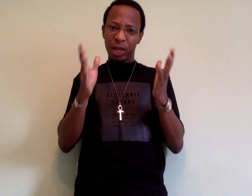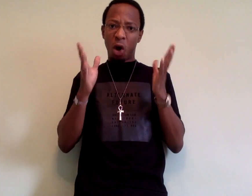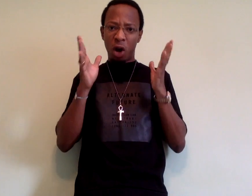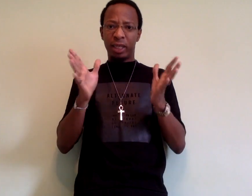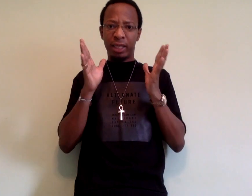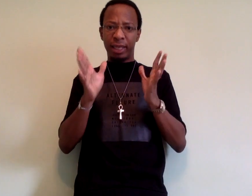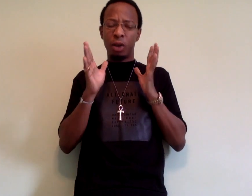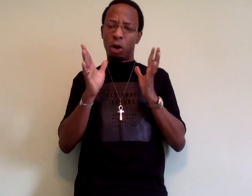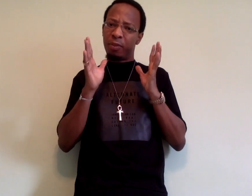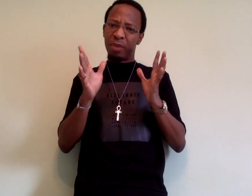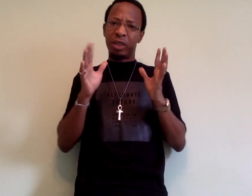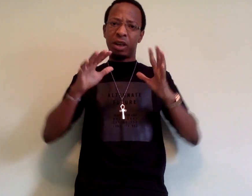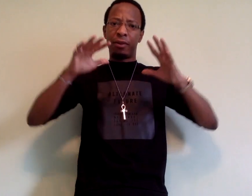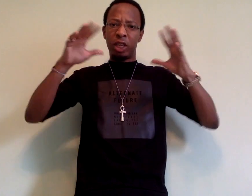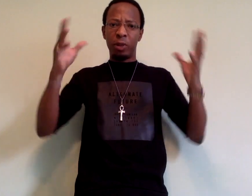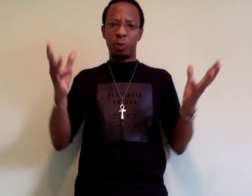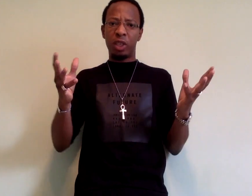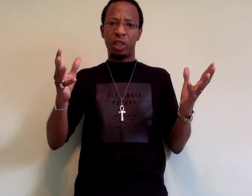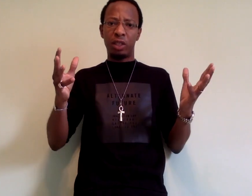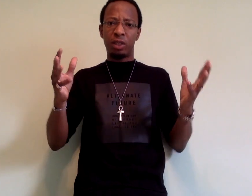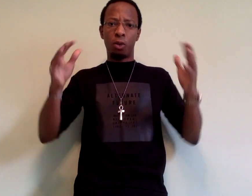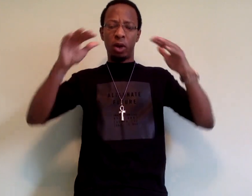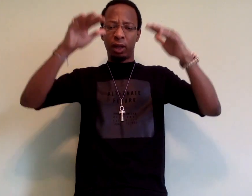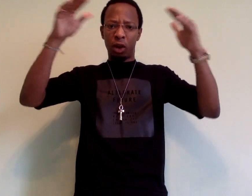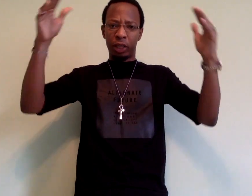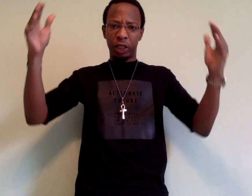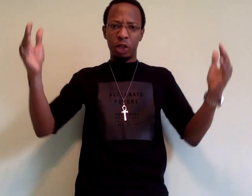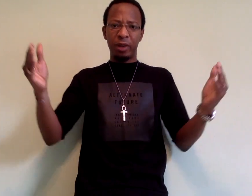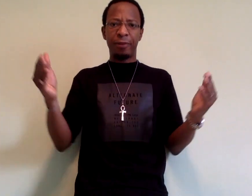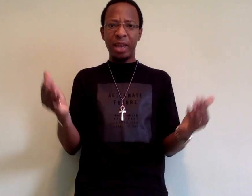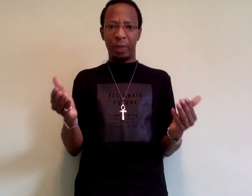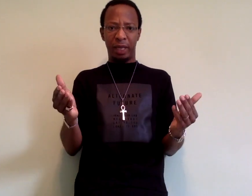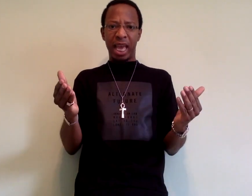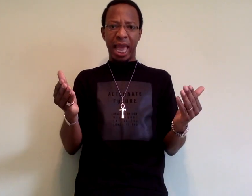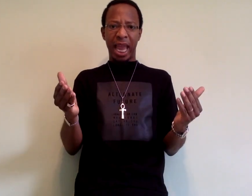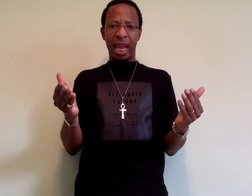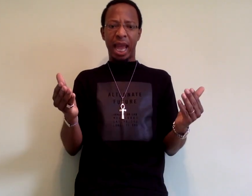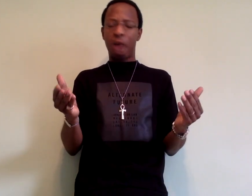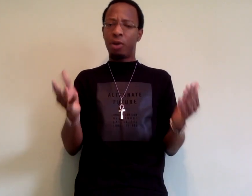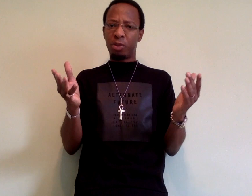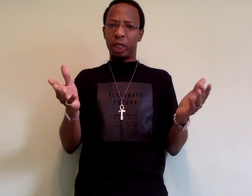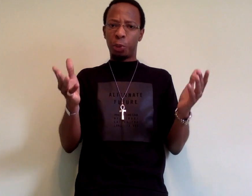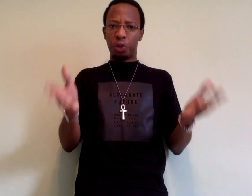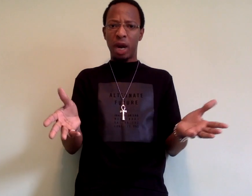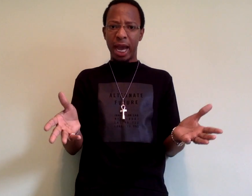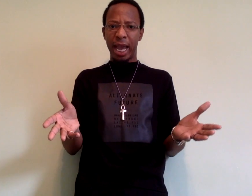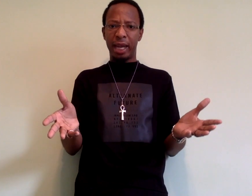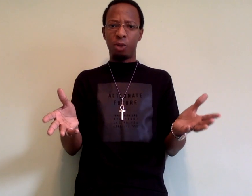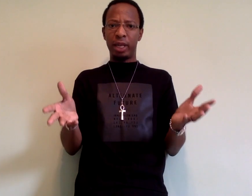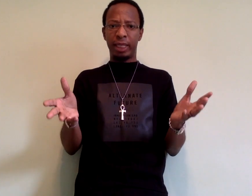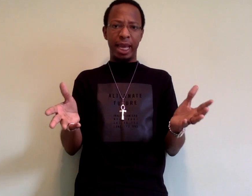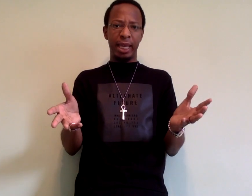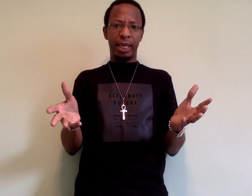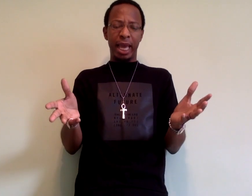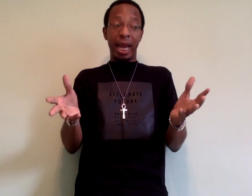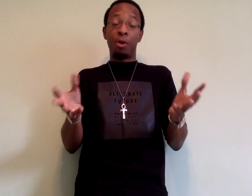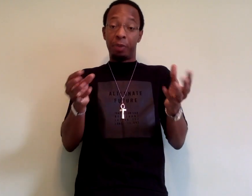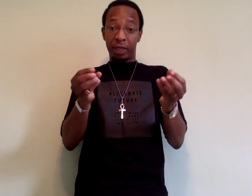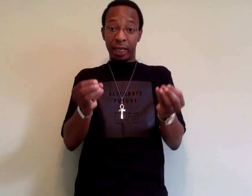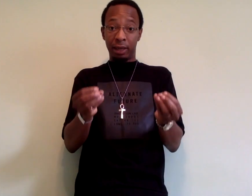we are still all members of the human species, one larger human family. And however much pride we take in our particular